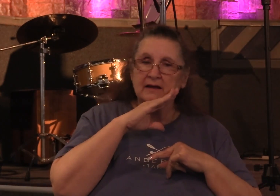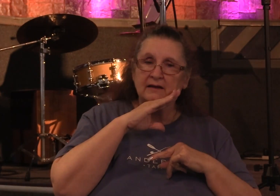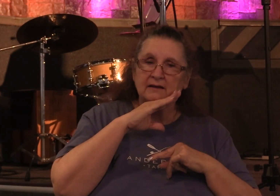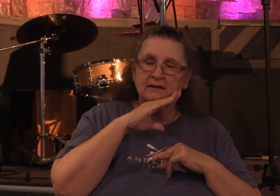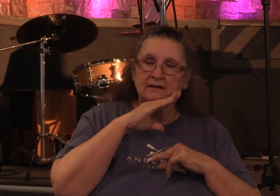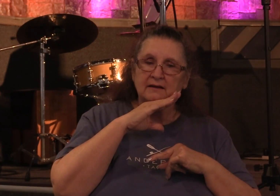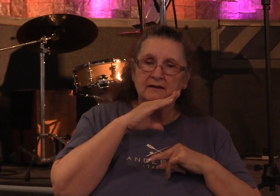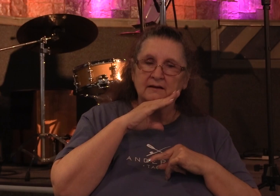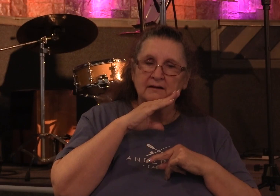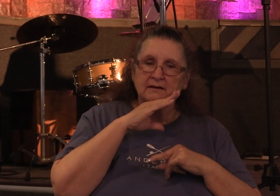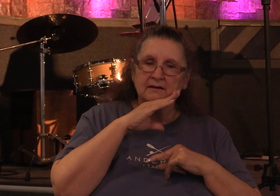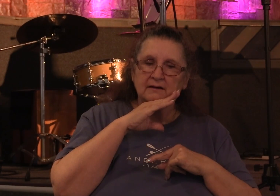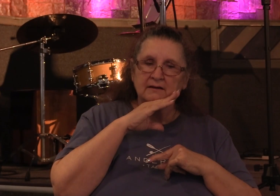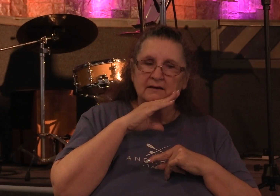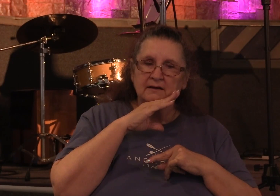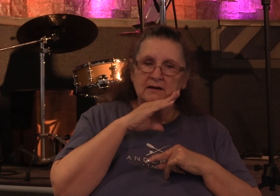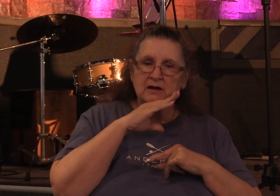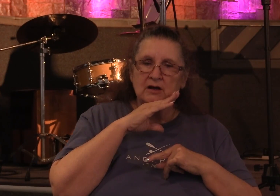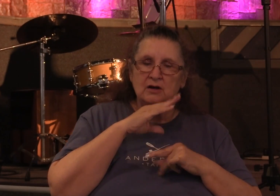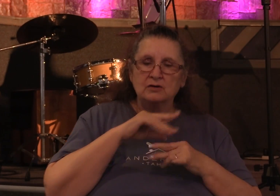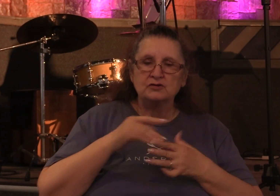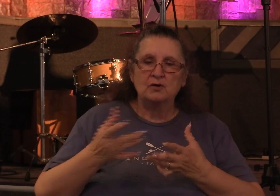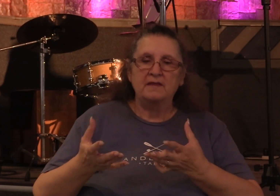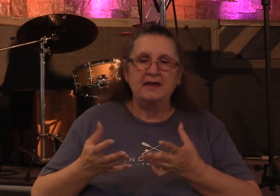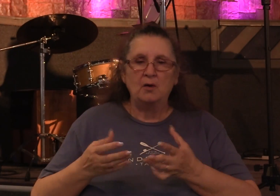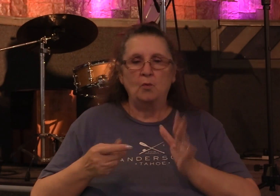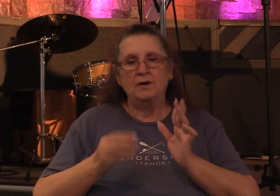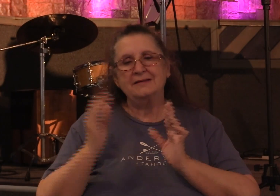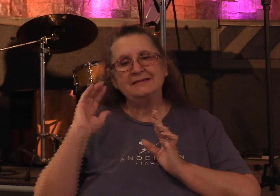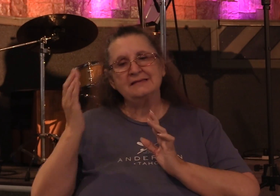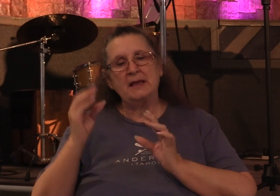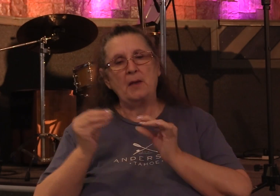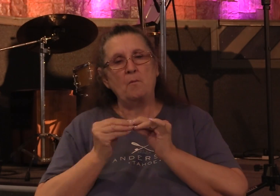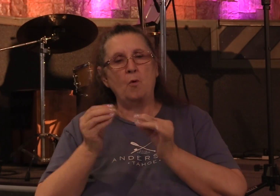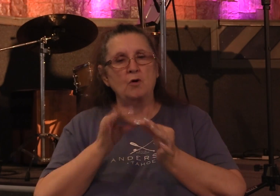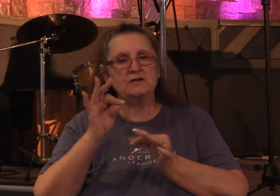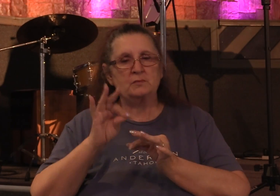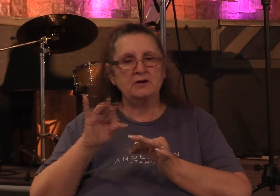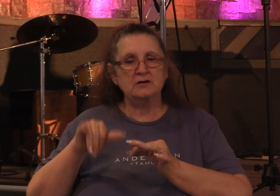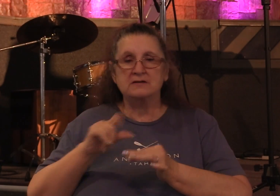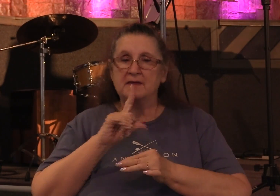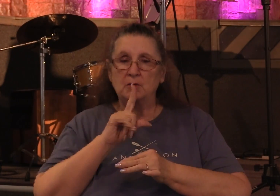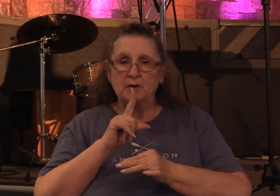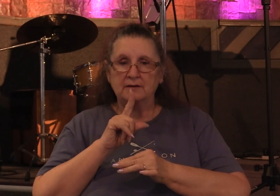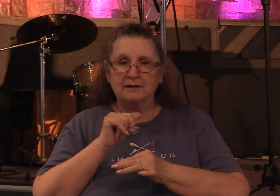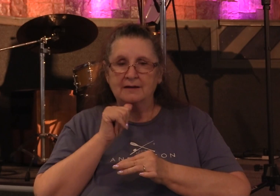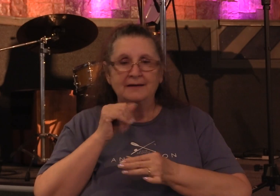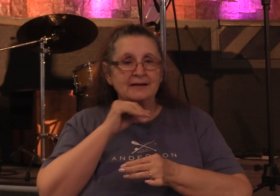to appear more spiritual than they were and in doing so they didn't lie to man they lied to god